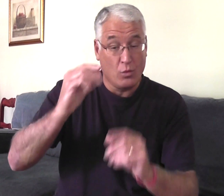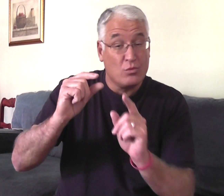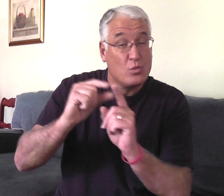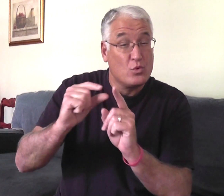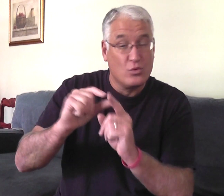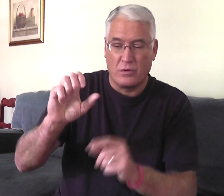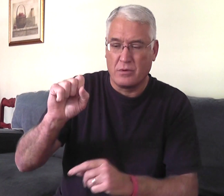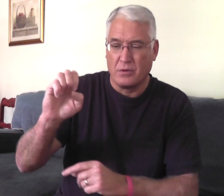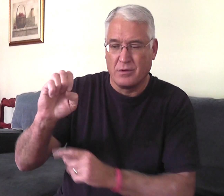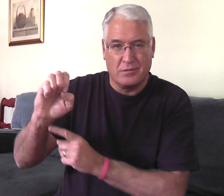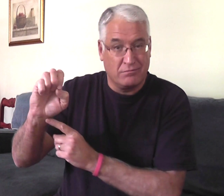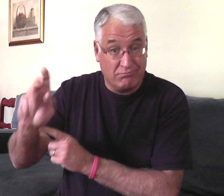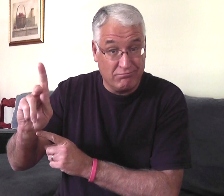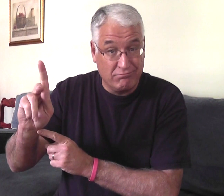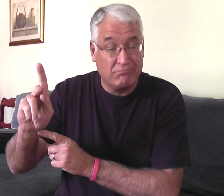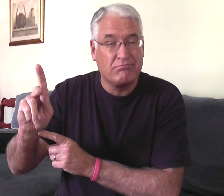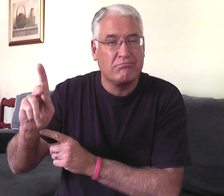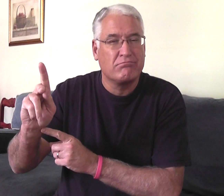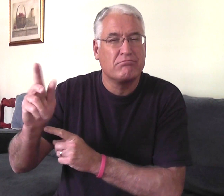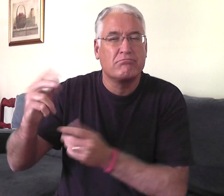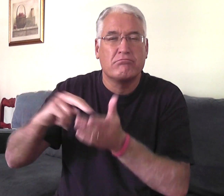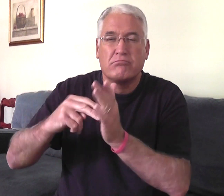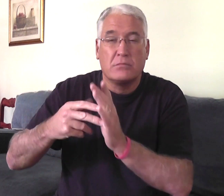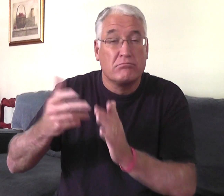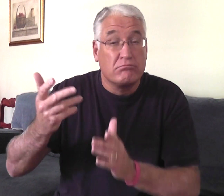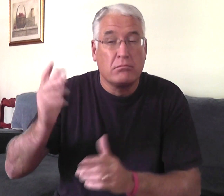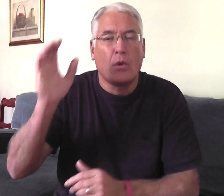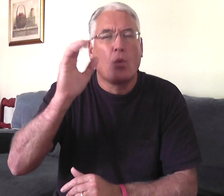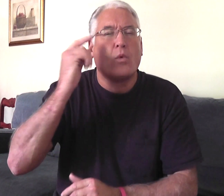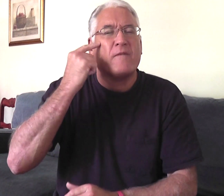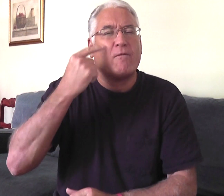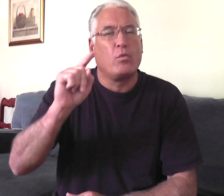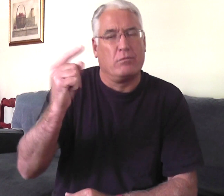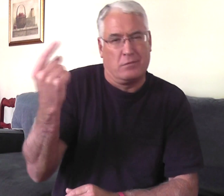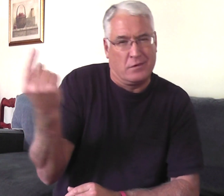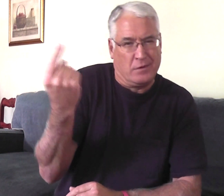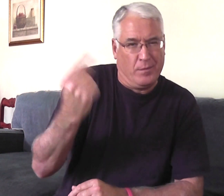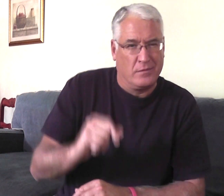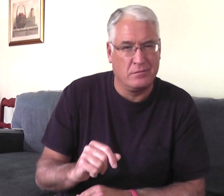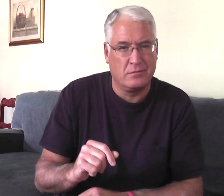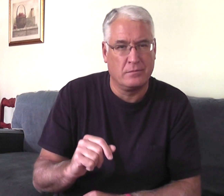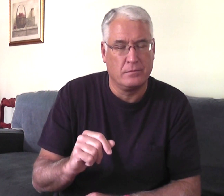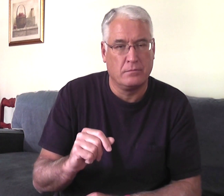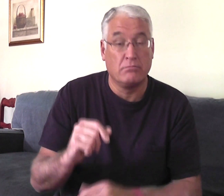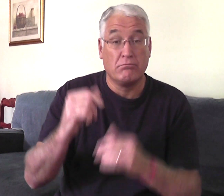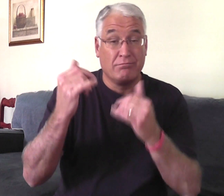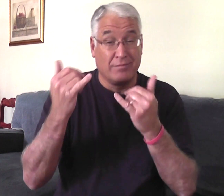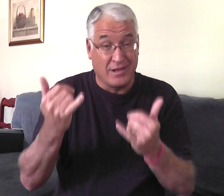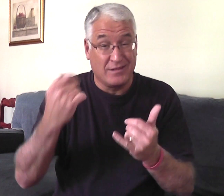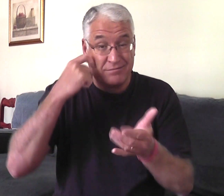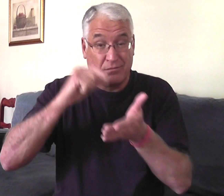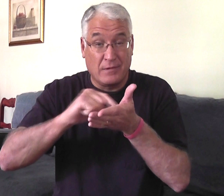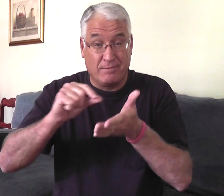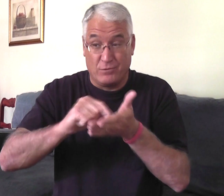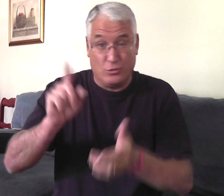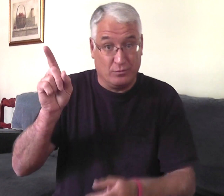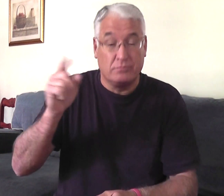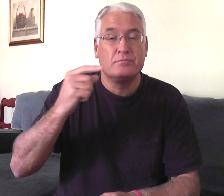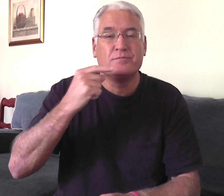You know, we know that the word seek, it means to look for something. Really